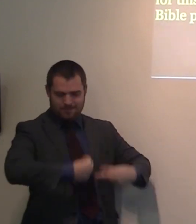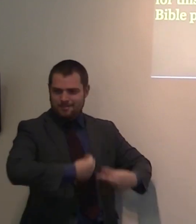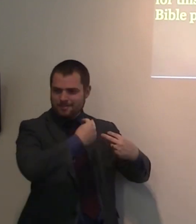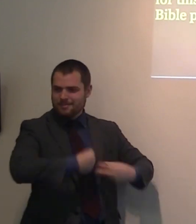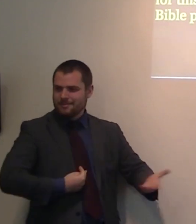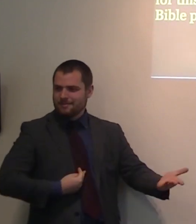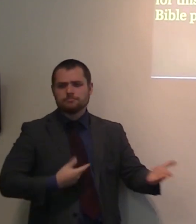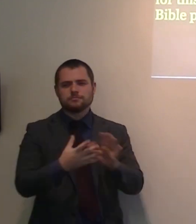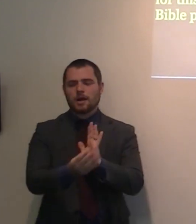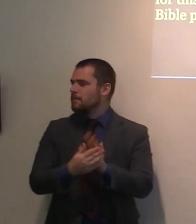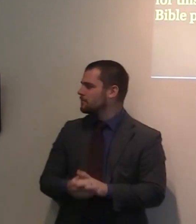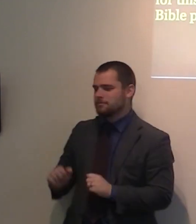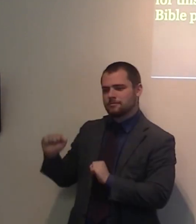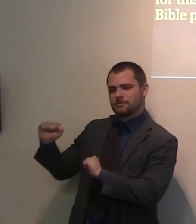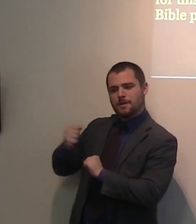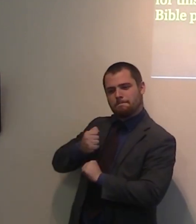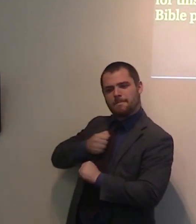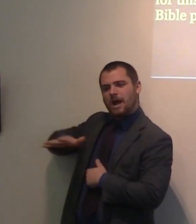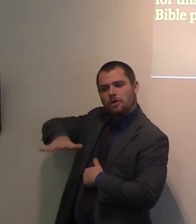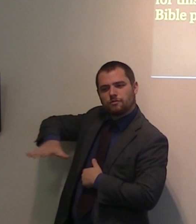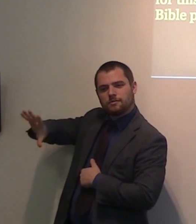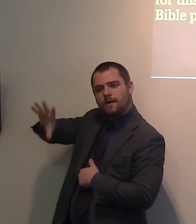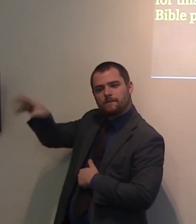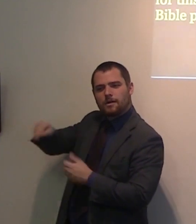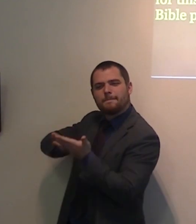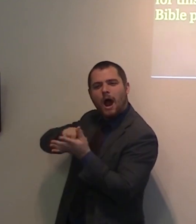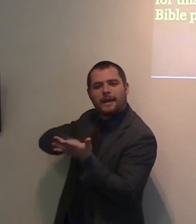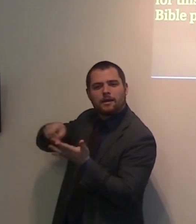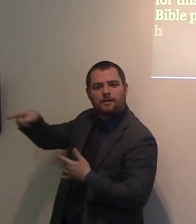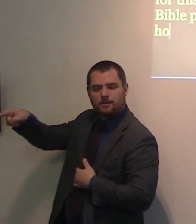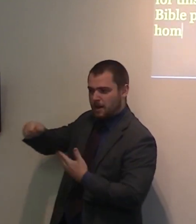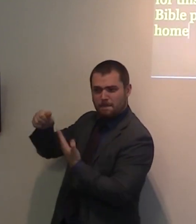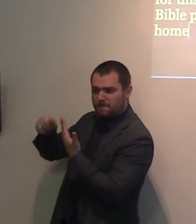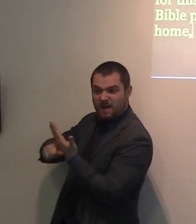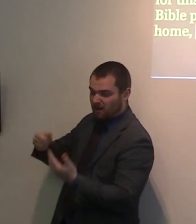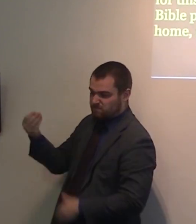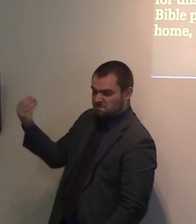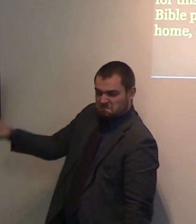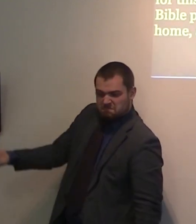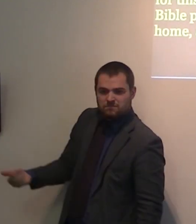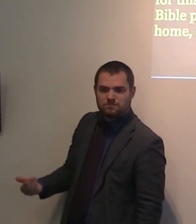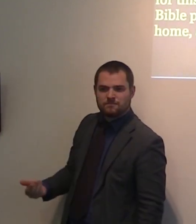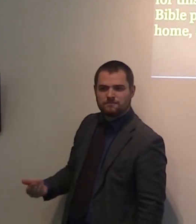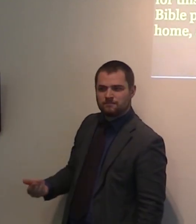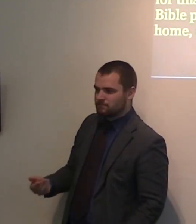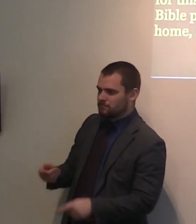one, most people will never read the Bible. First of all, they don't believe. And second, some of them cannot